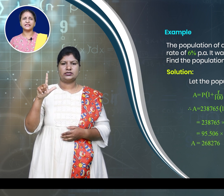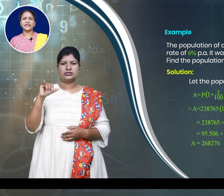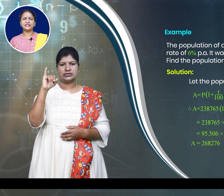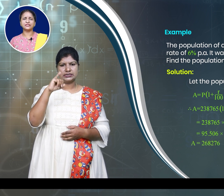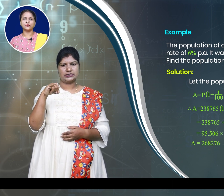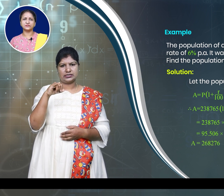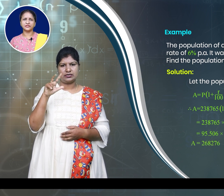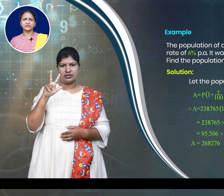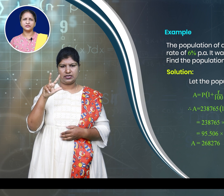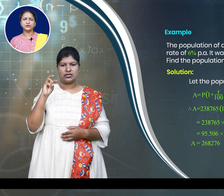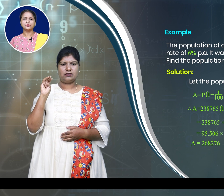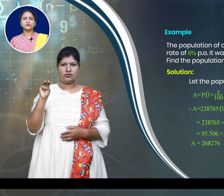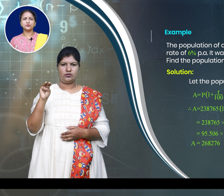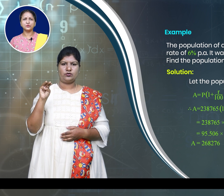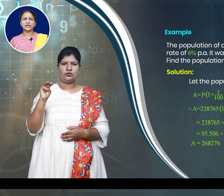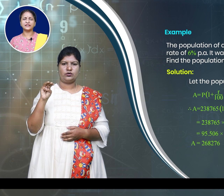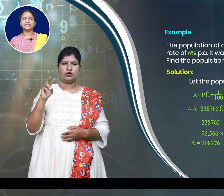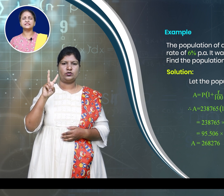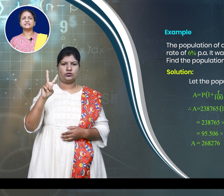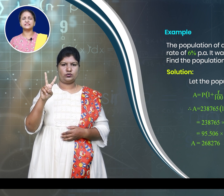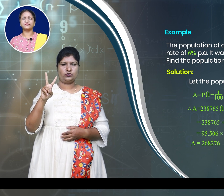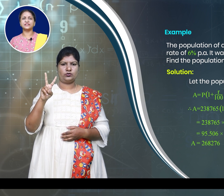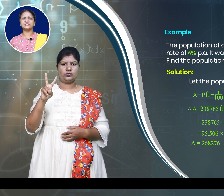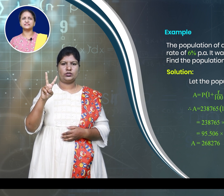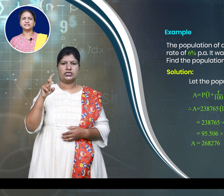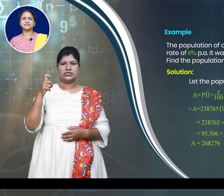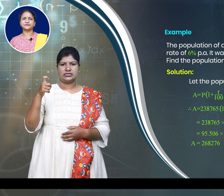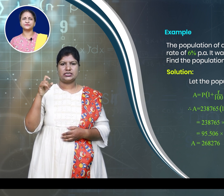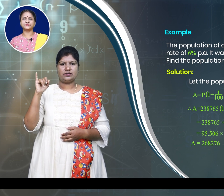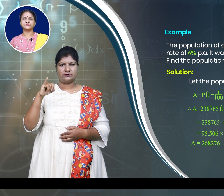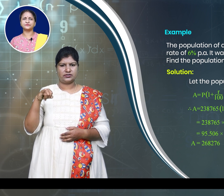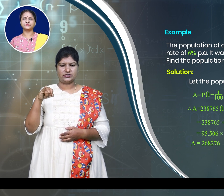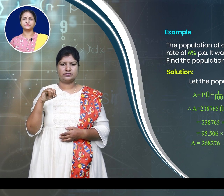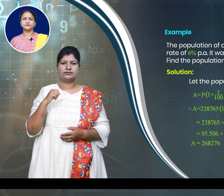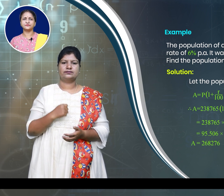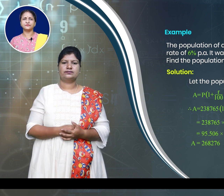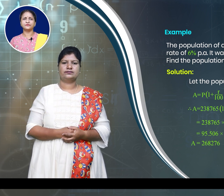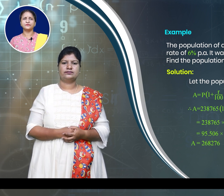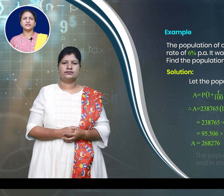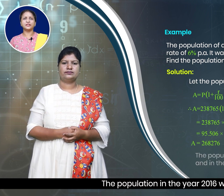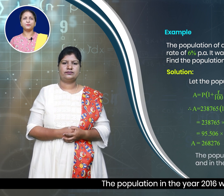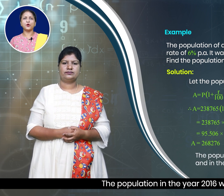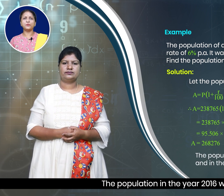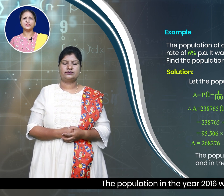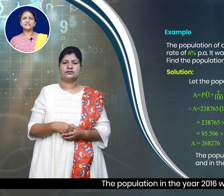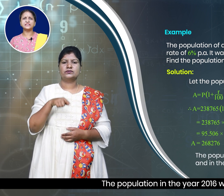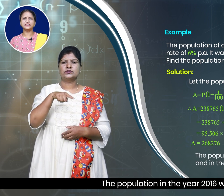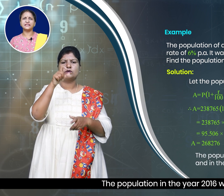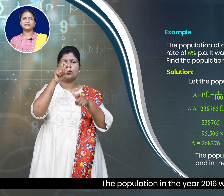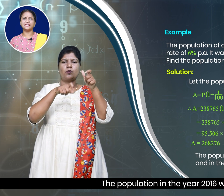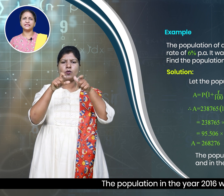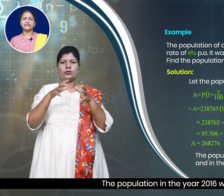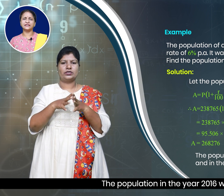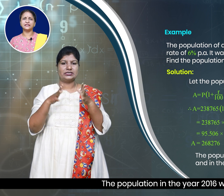,276. The population in the year